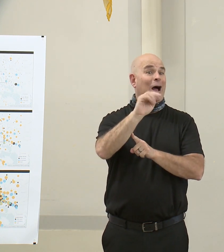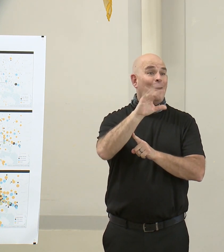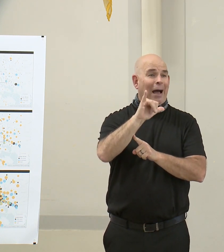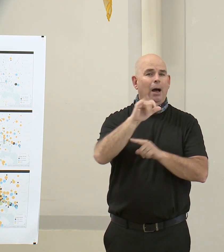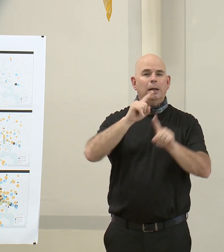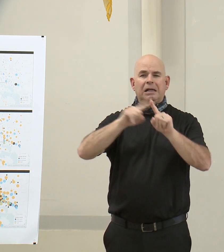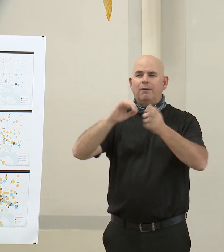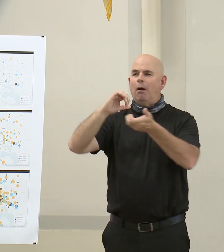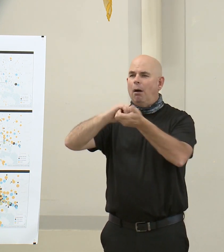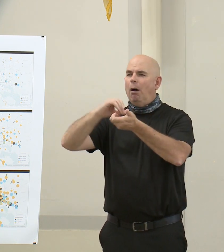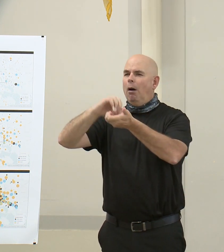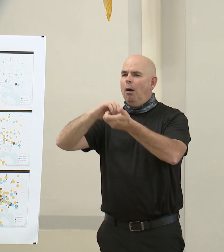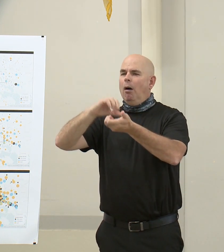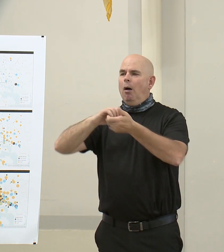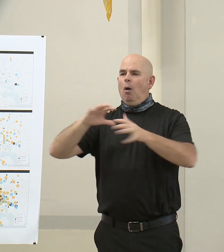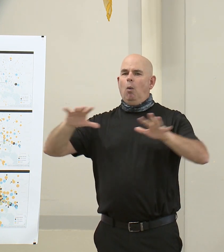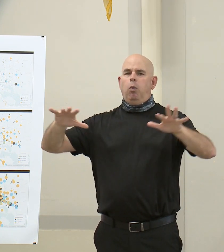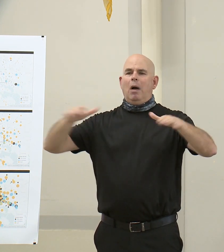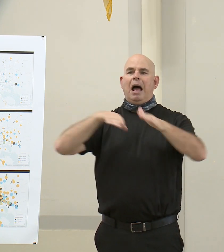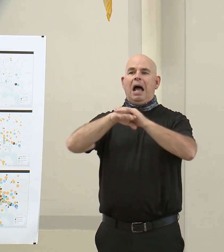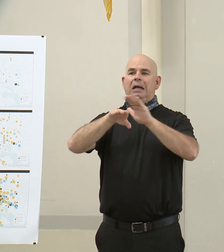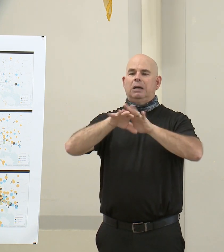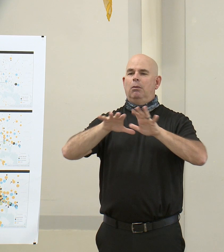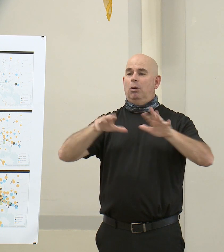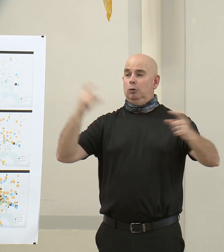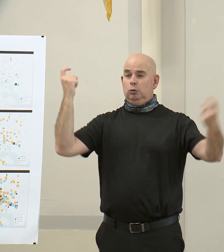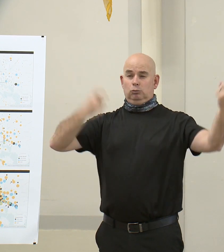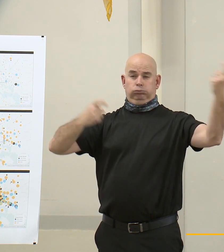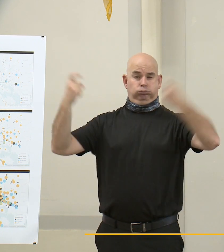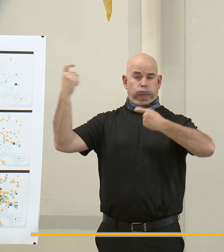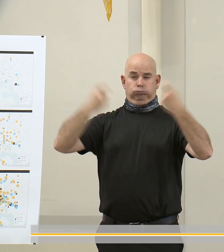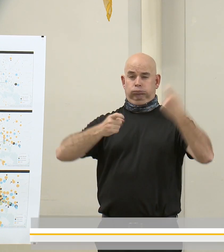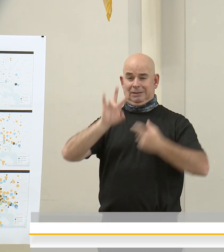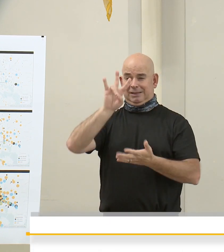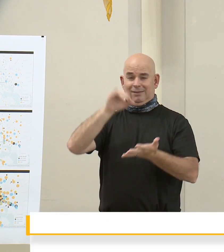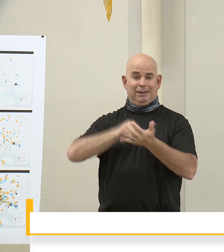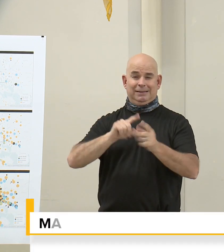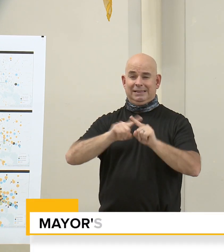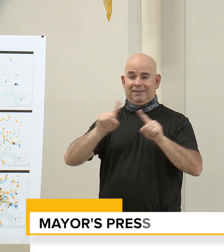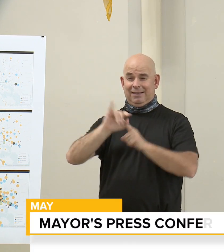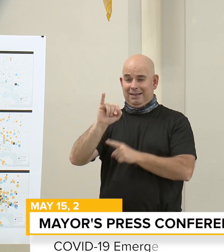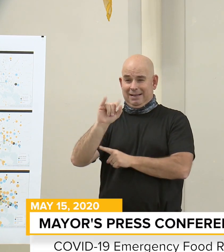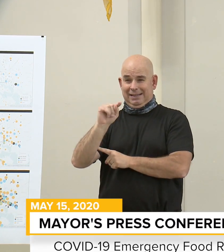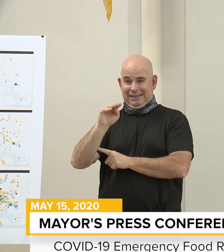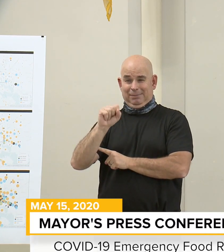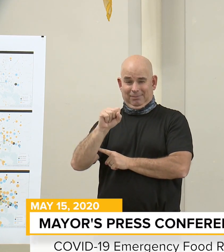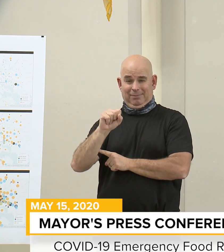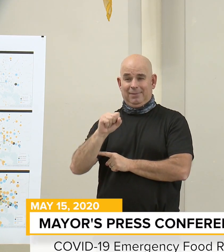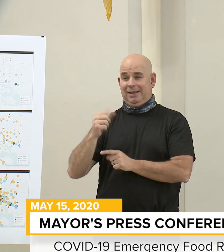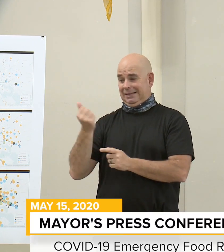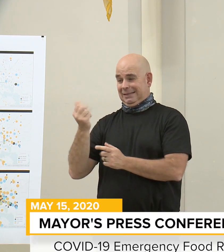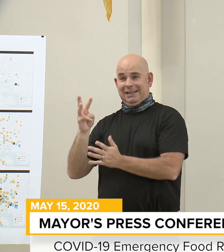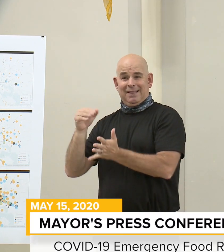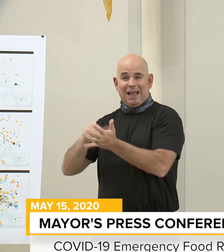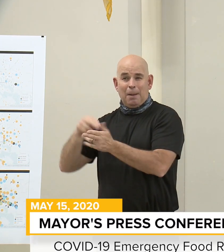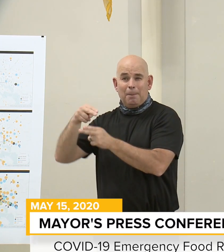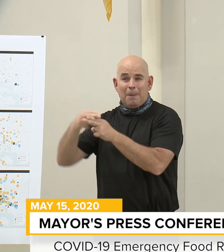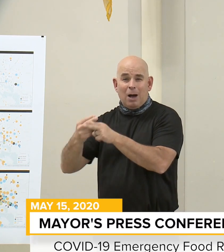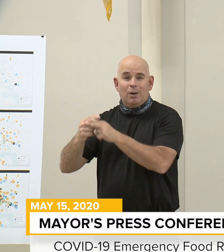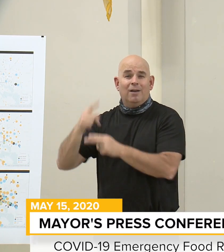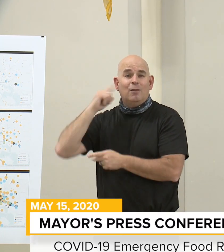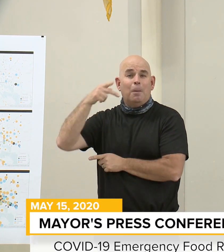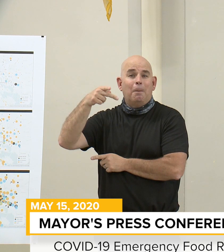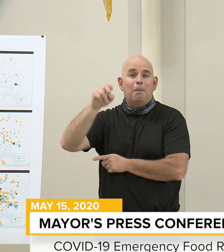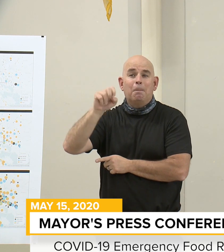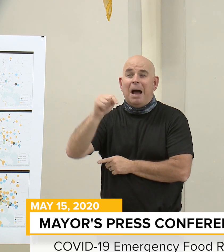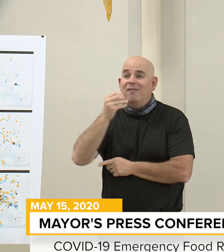We have donated more than 4,000 items, including 6,500 pounds, of pet food to the Maryland Society for the Prevention of